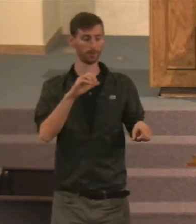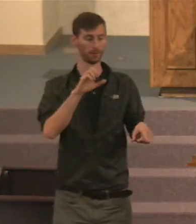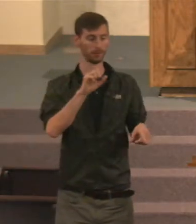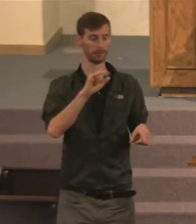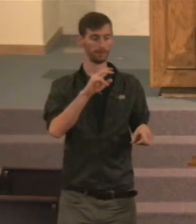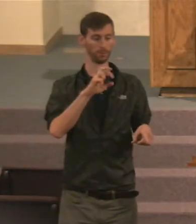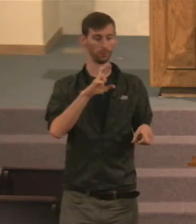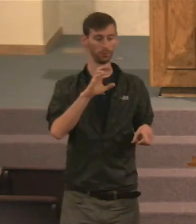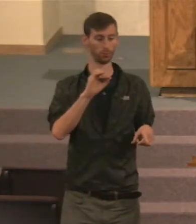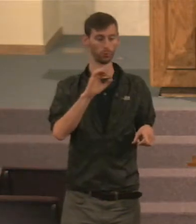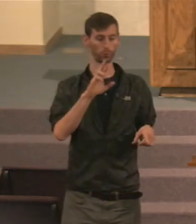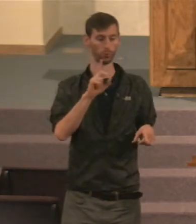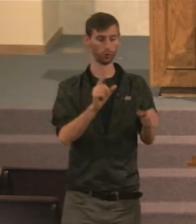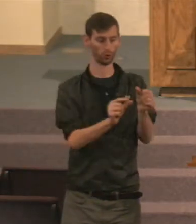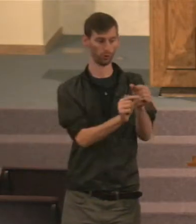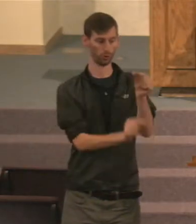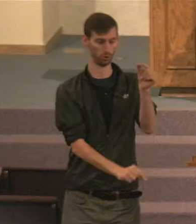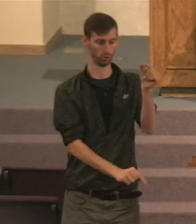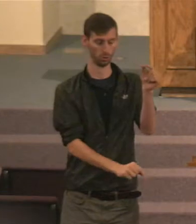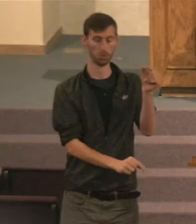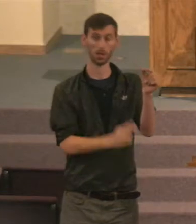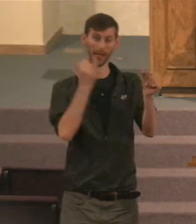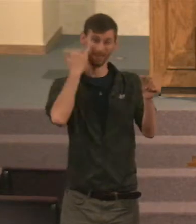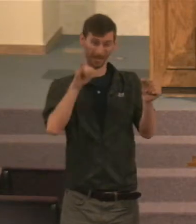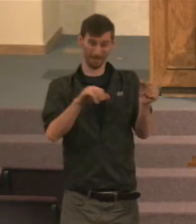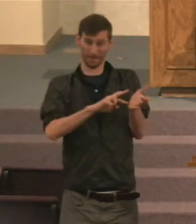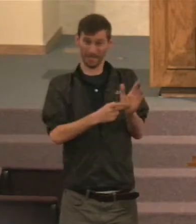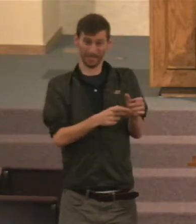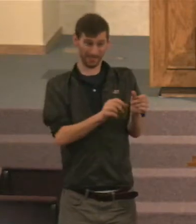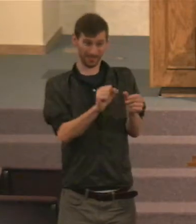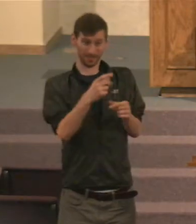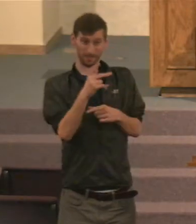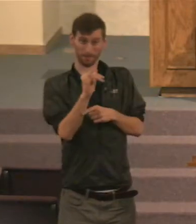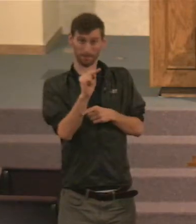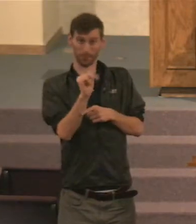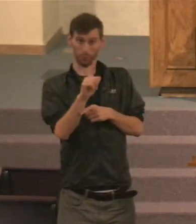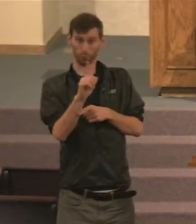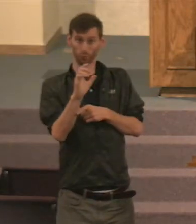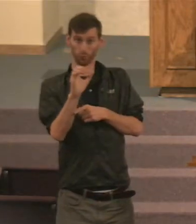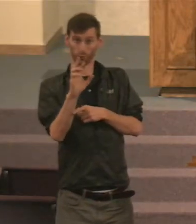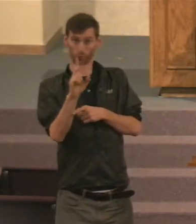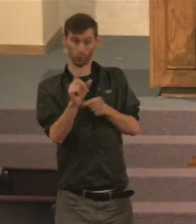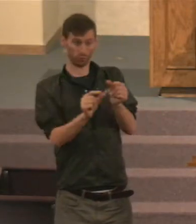is talking about the spinal cord, What would you think that the golden bowl is talking about?